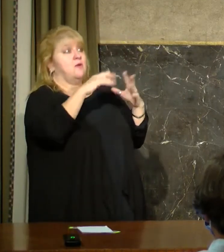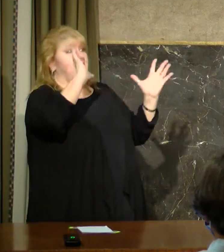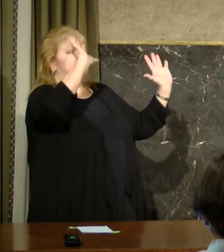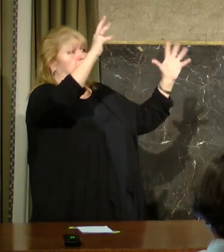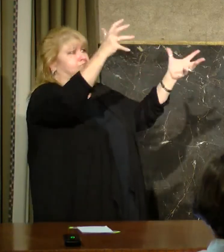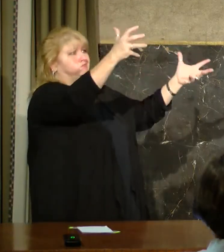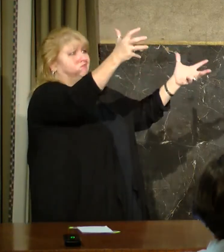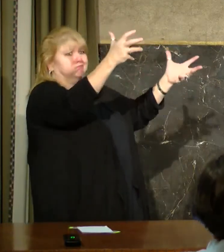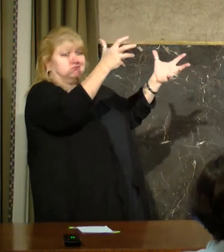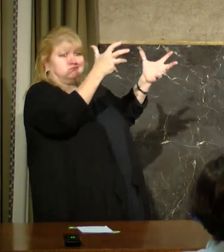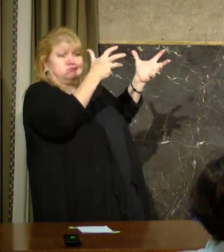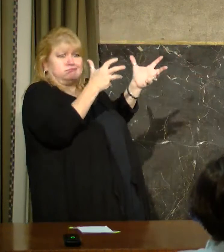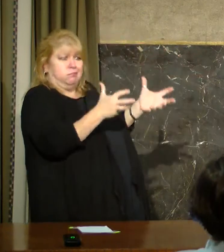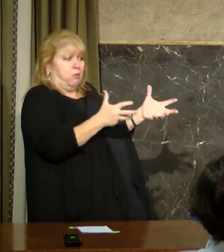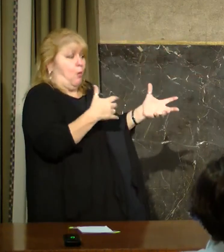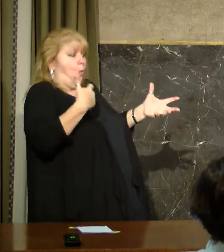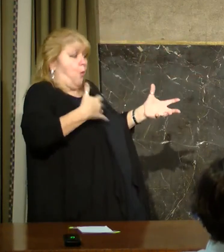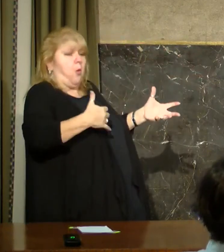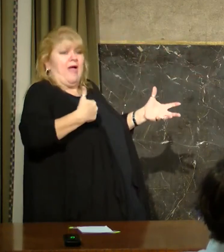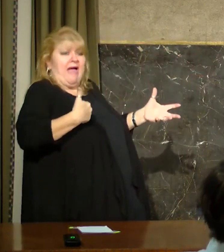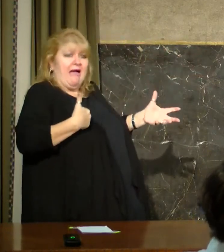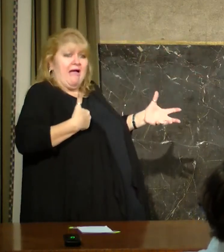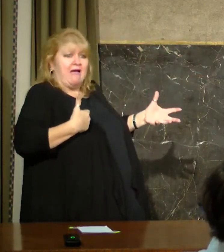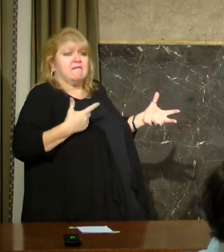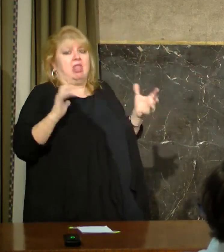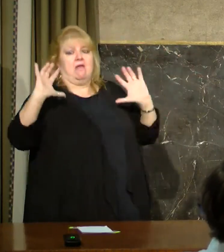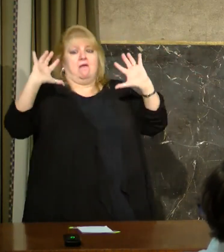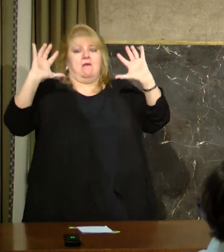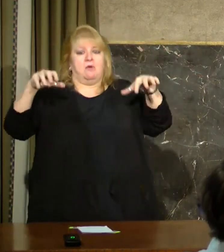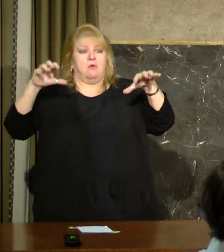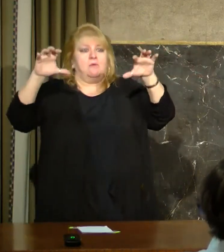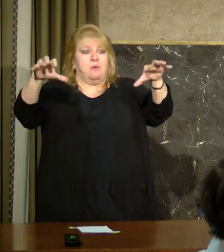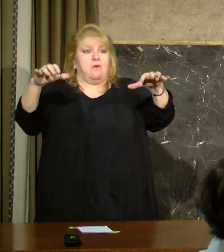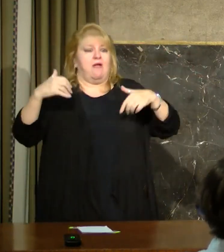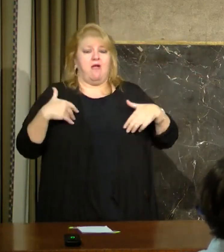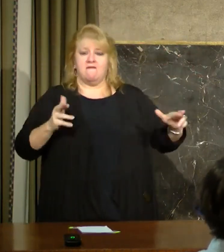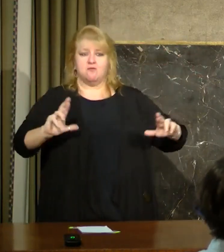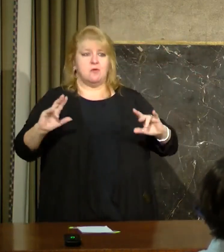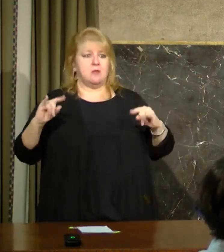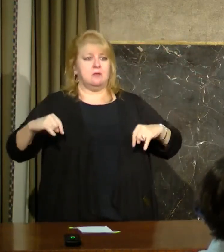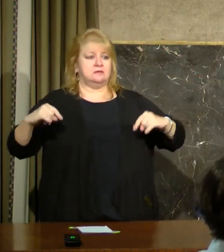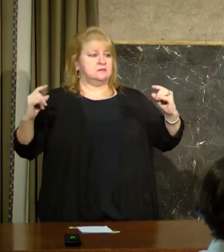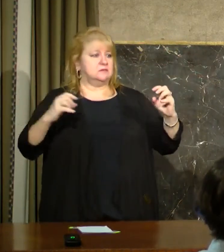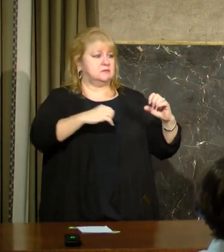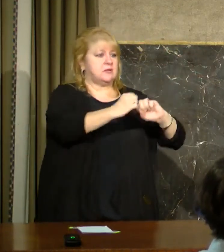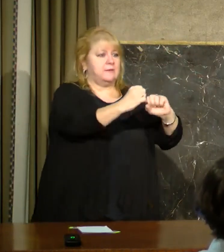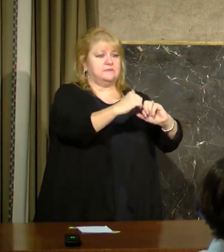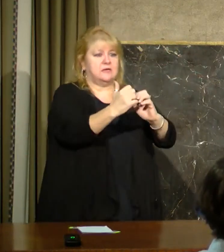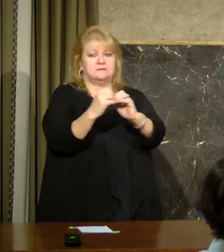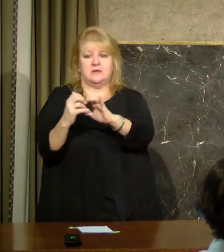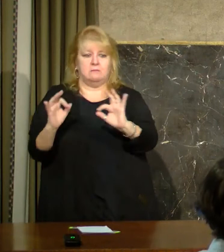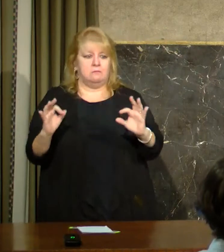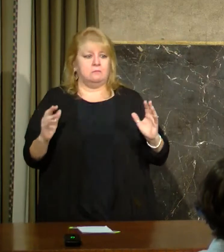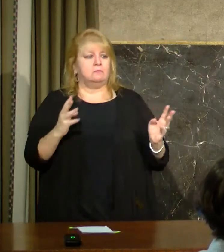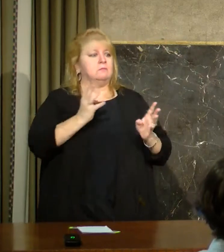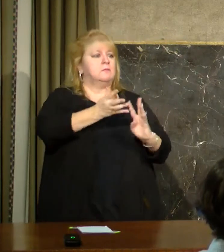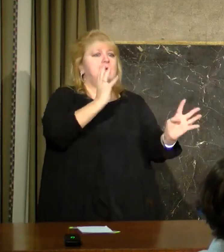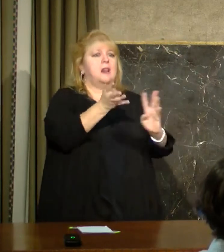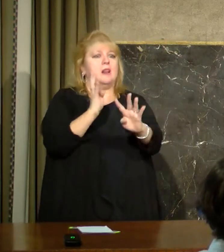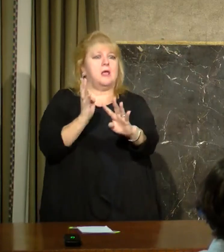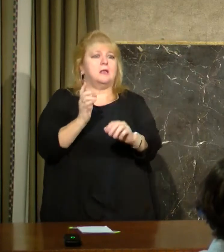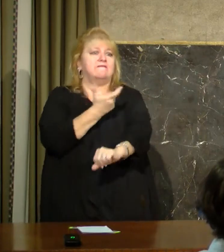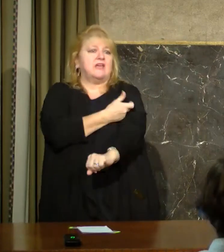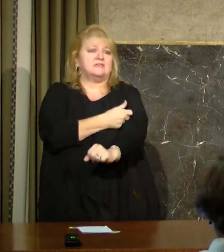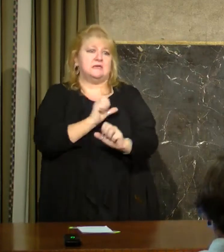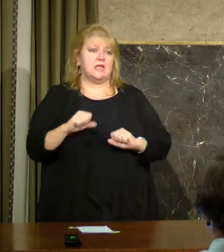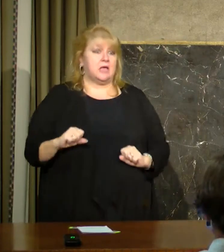we will be doing mass vaccination events where we're targeting people of whatever priority we happen to be on at